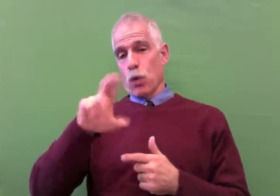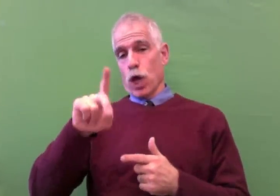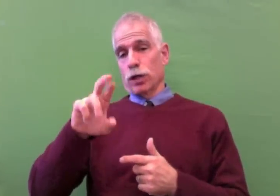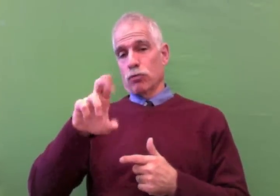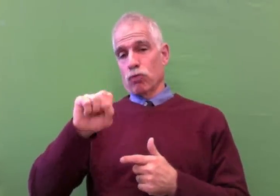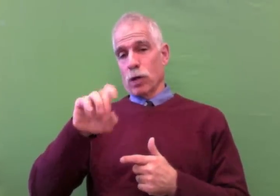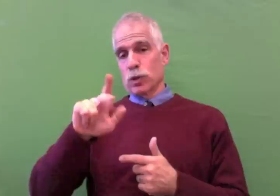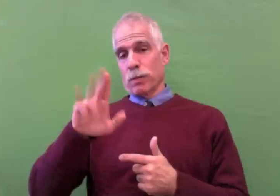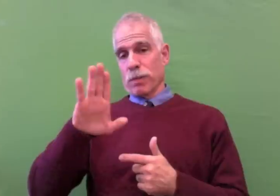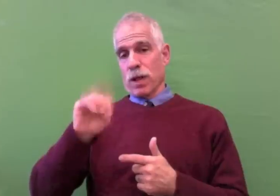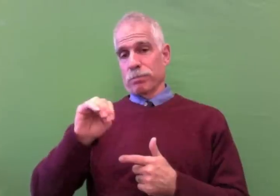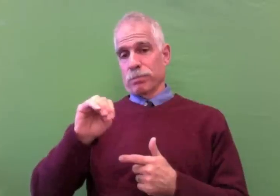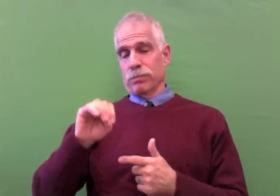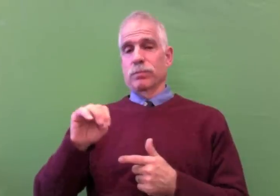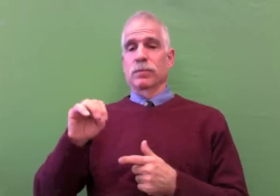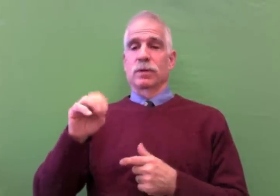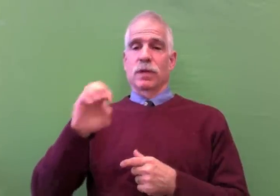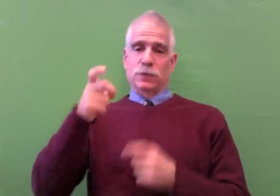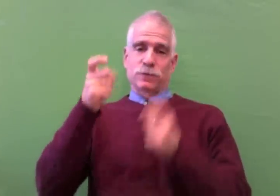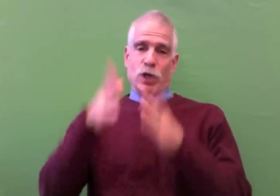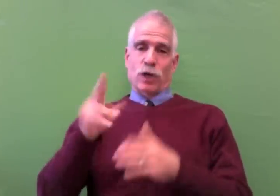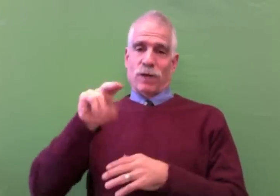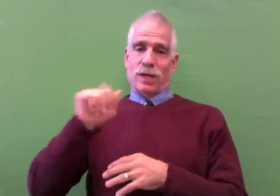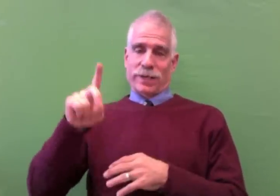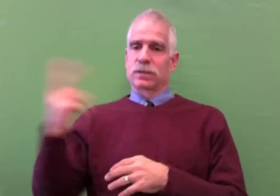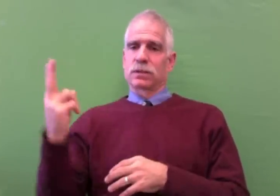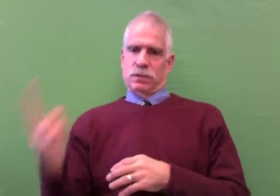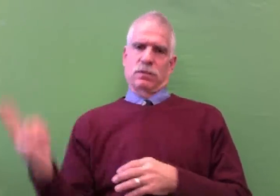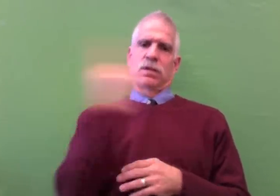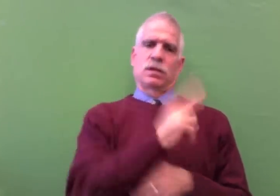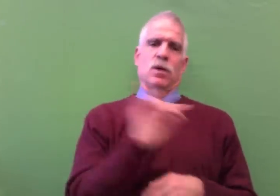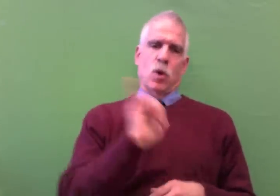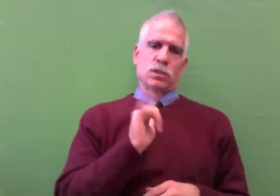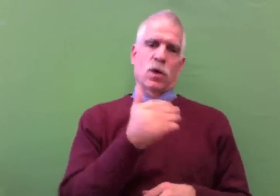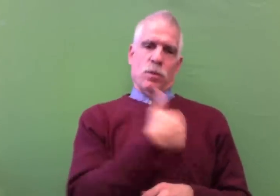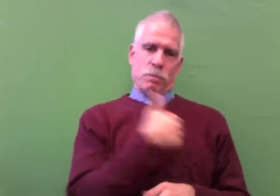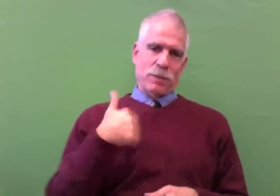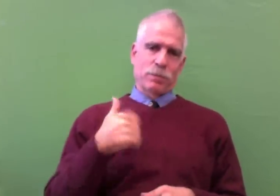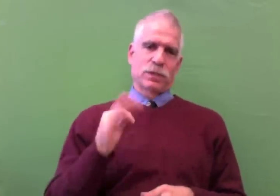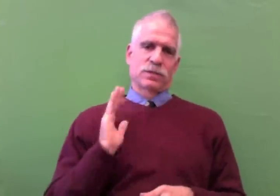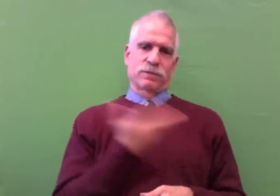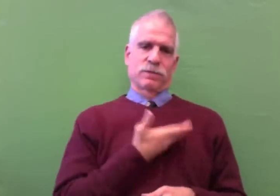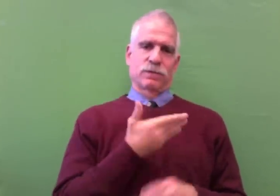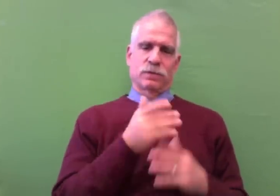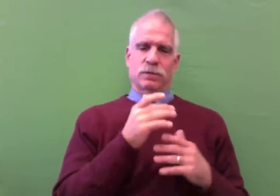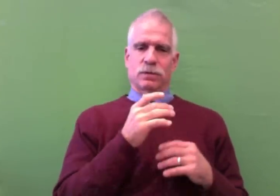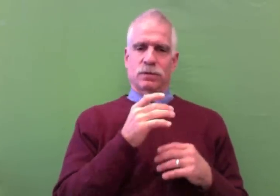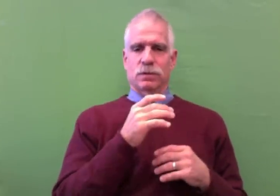president of NAD, and Howard Rosenblum, who is the executive director of NAD, are also